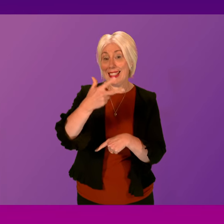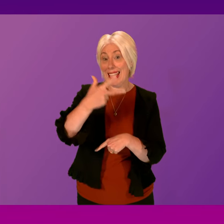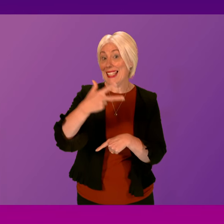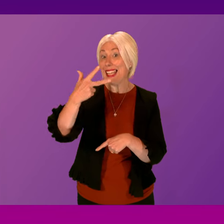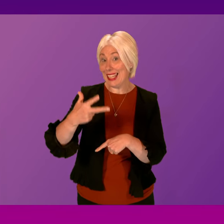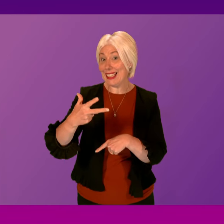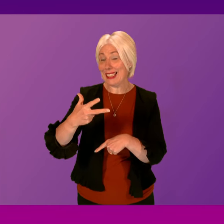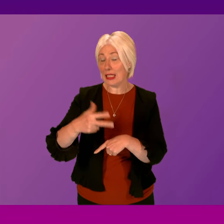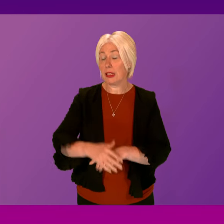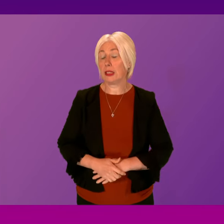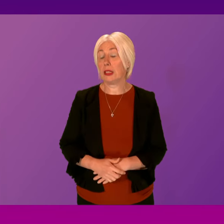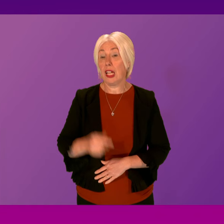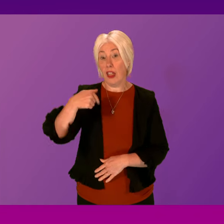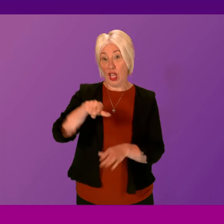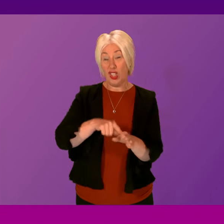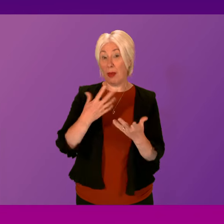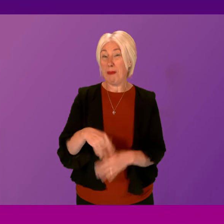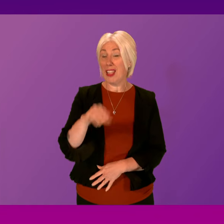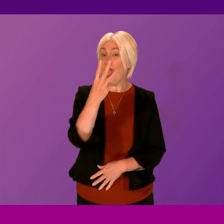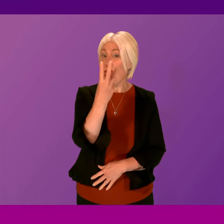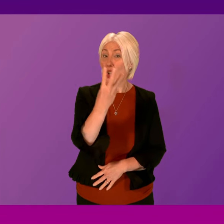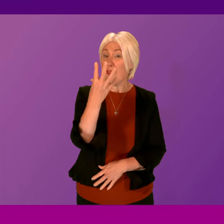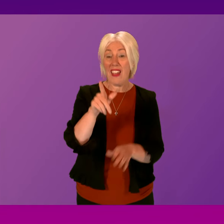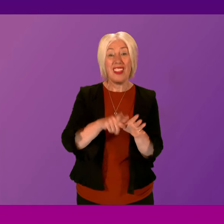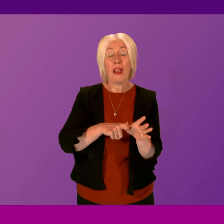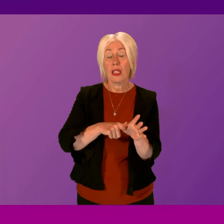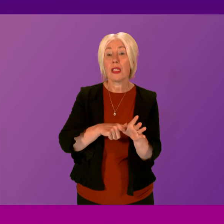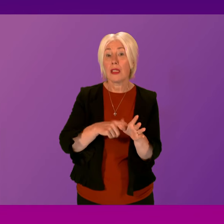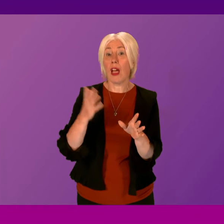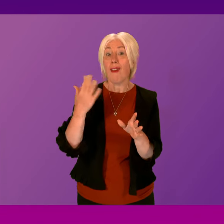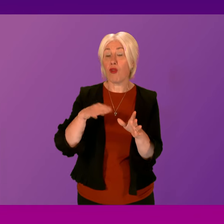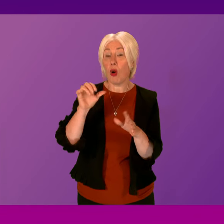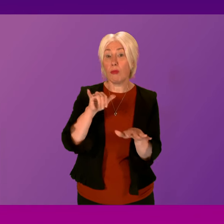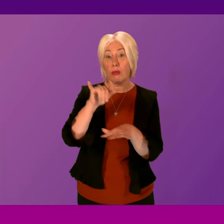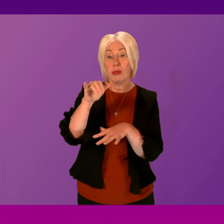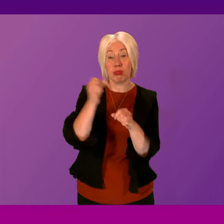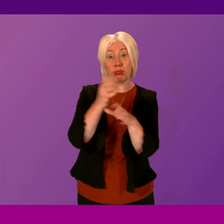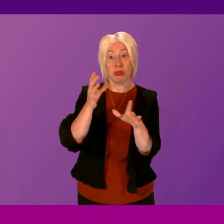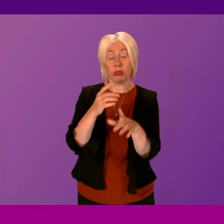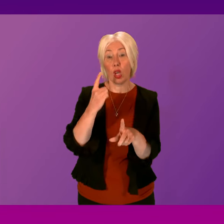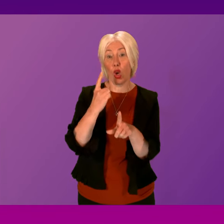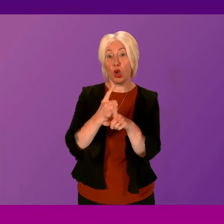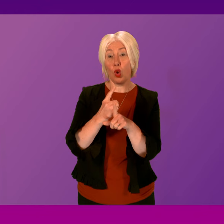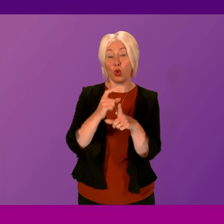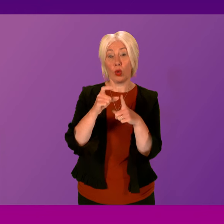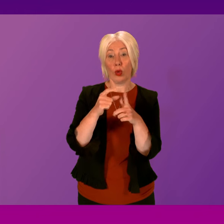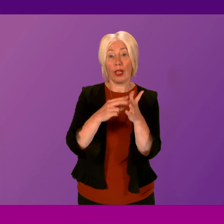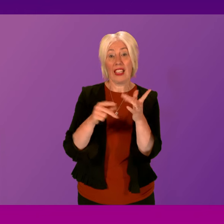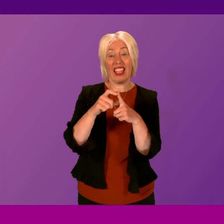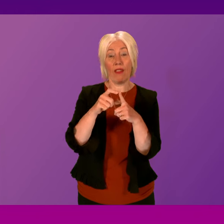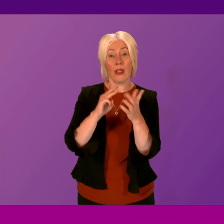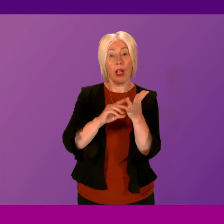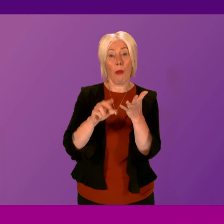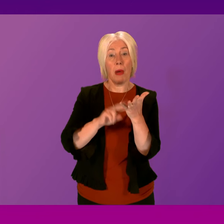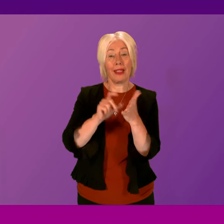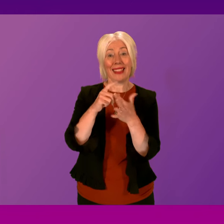This year, of course, marks the 35th anniversary of that attack. I spoke to David Mandela just this week and both of